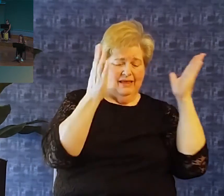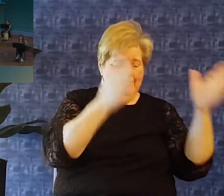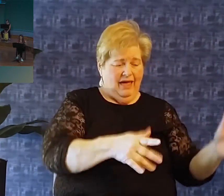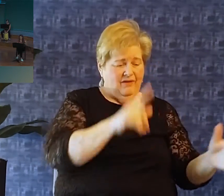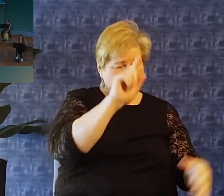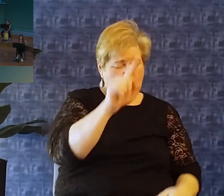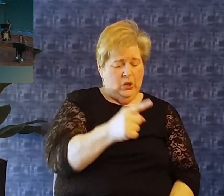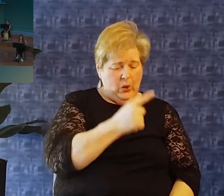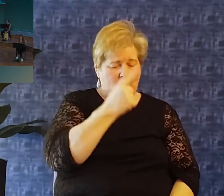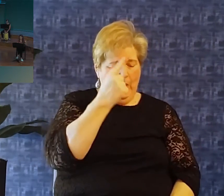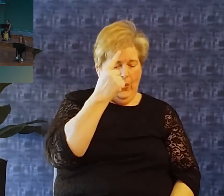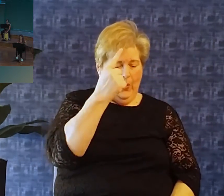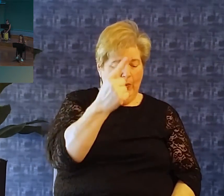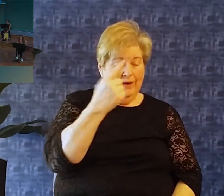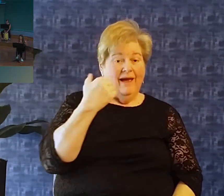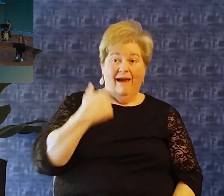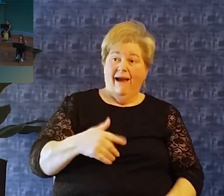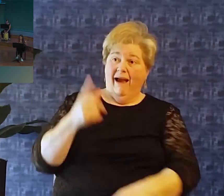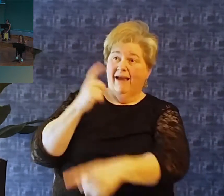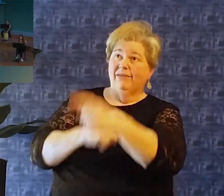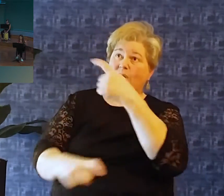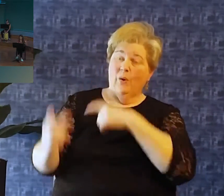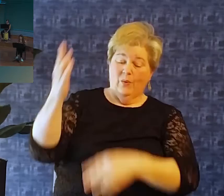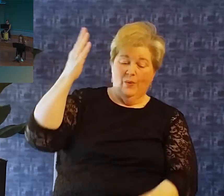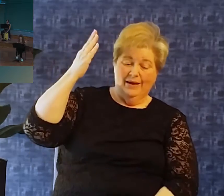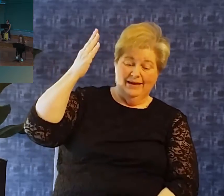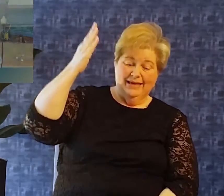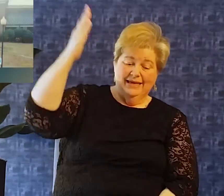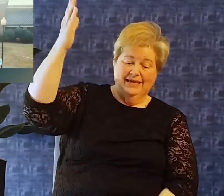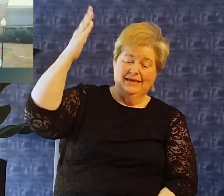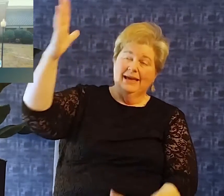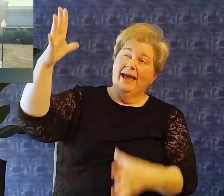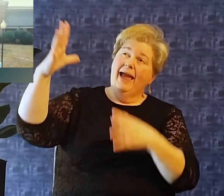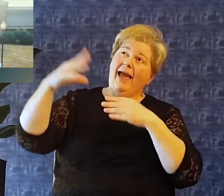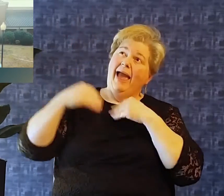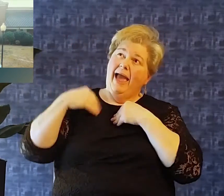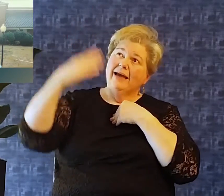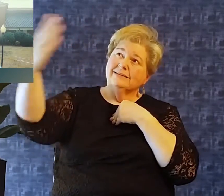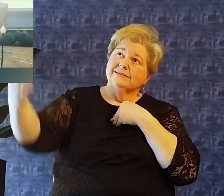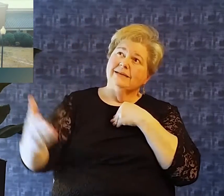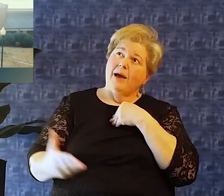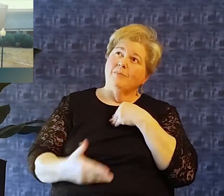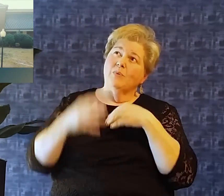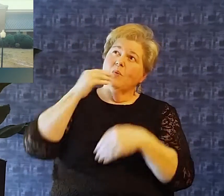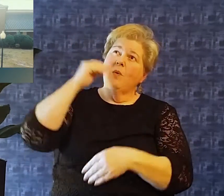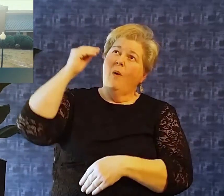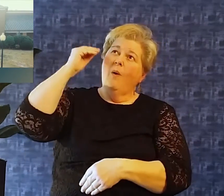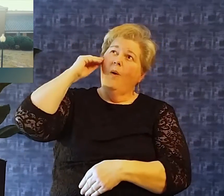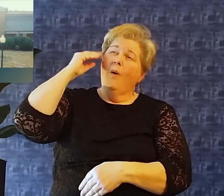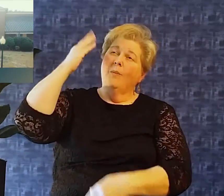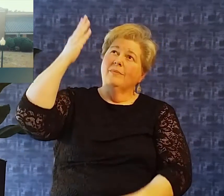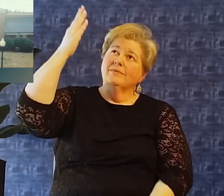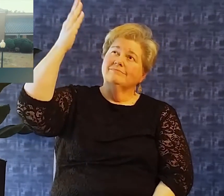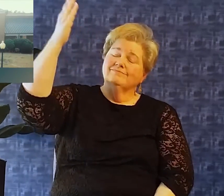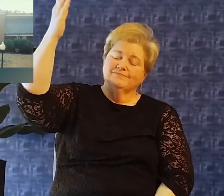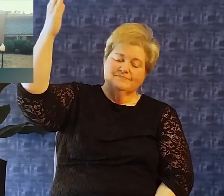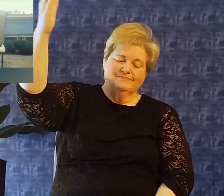left alone I as though He, embraced and welcomed